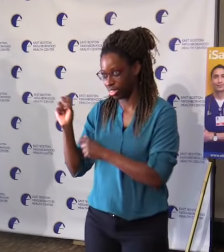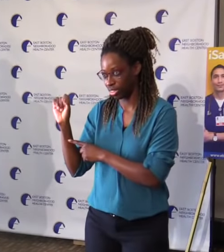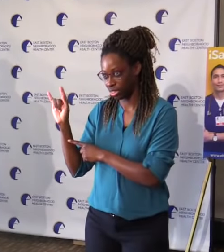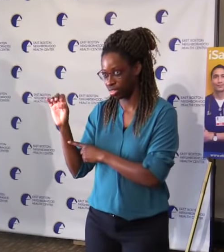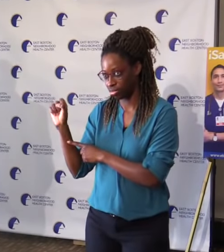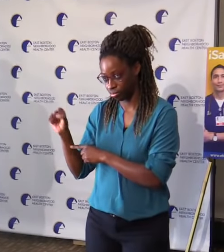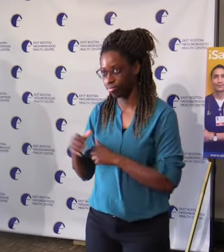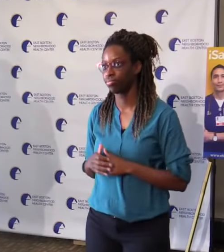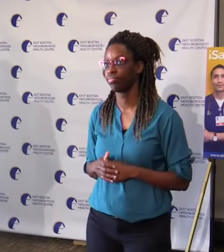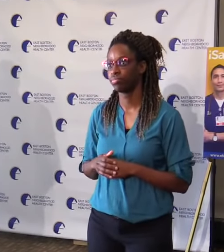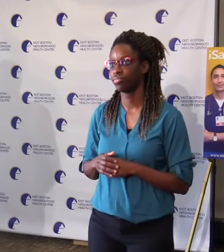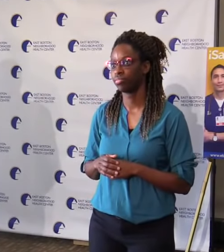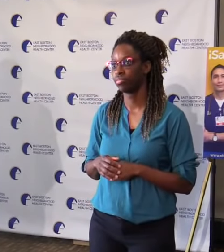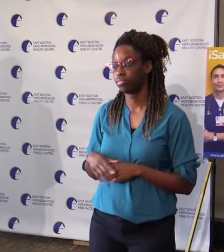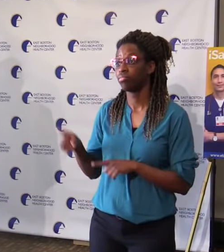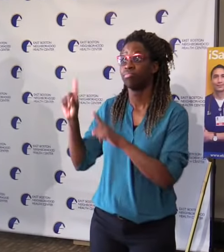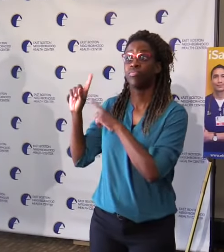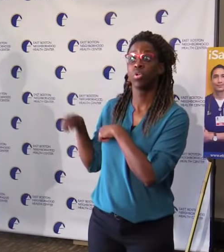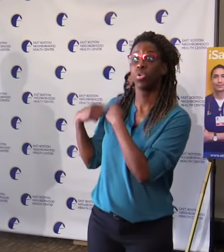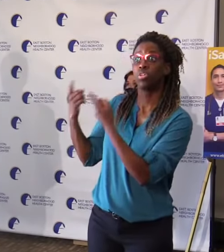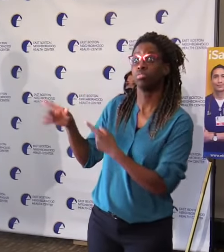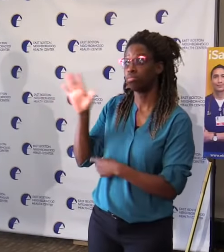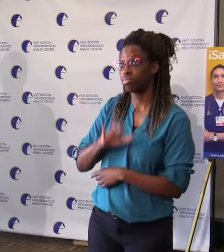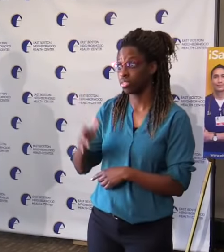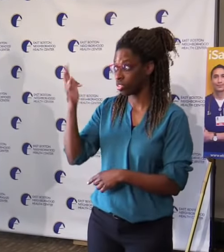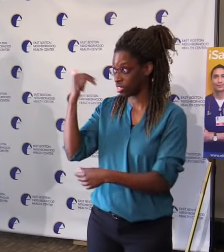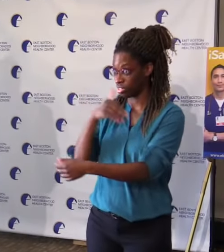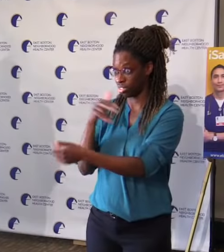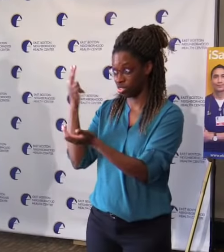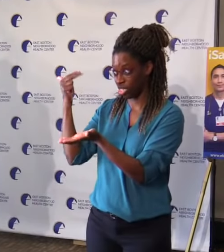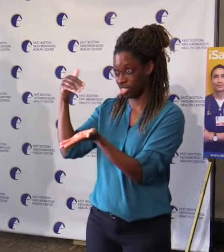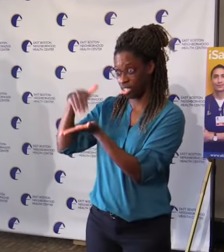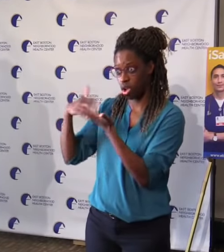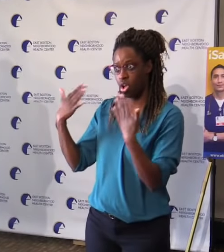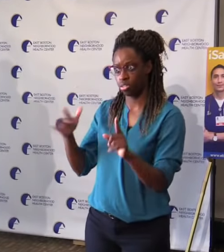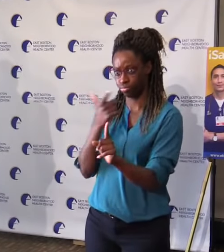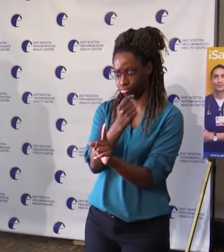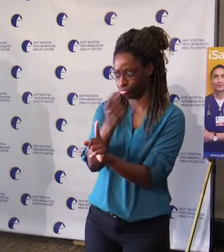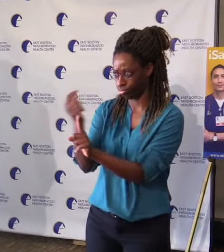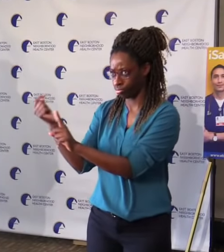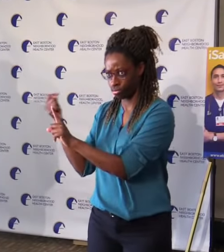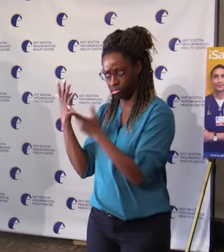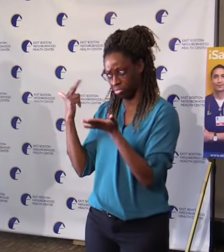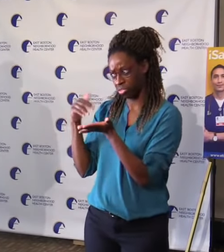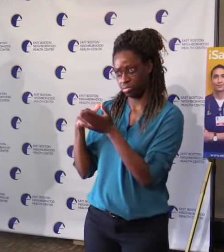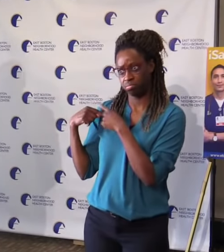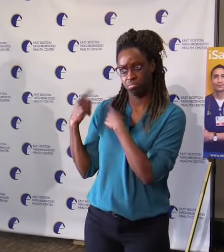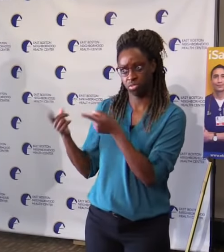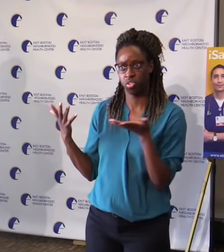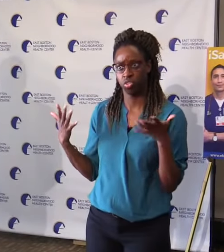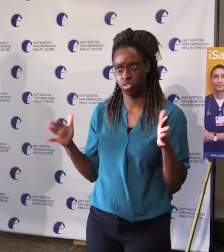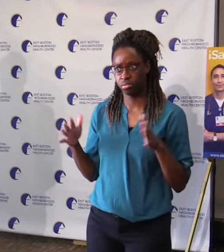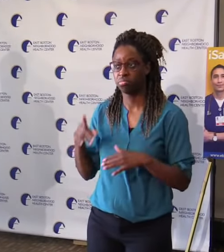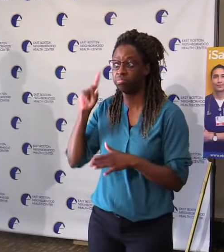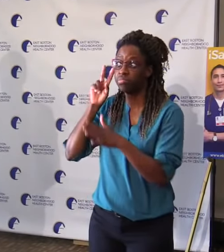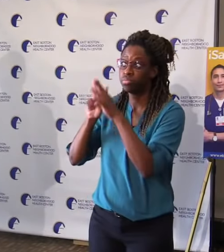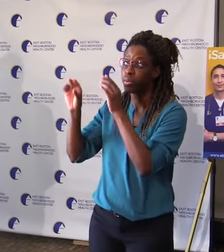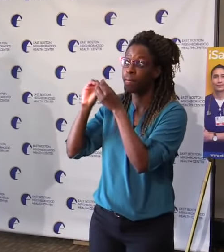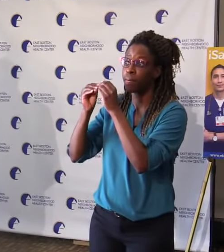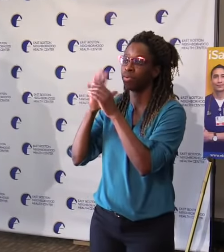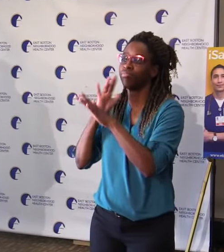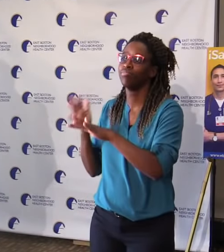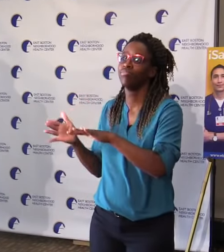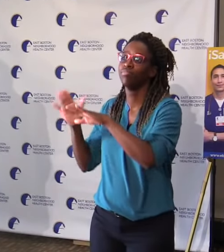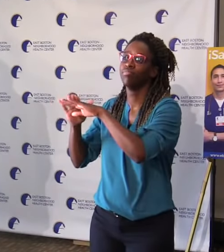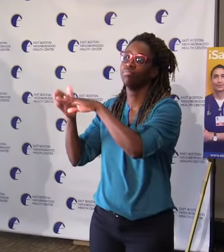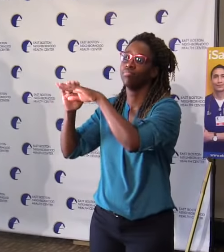to their communities, people in their communities, and we expect that those numbers will climb as they scale up their operations. East Boston